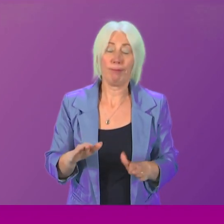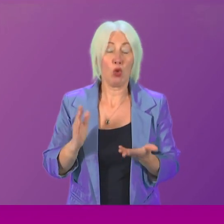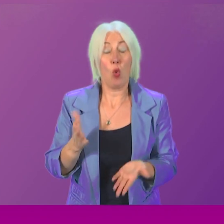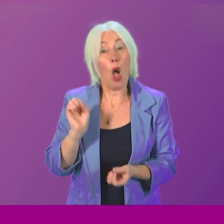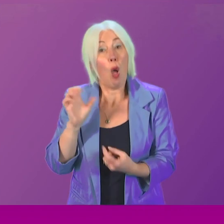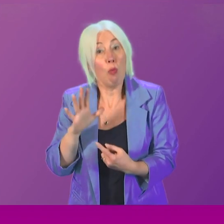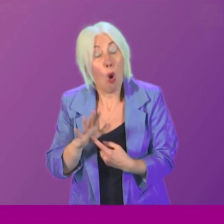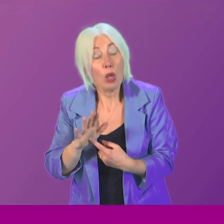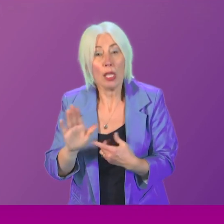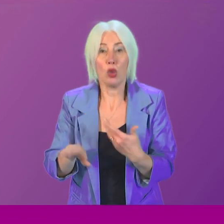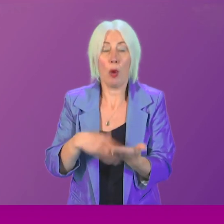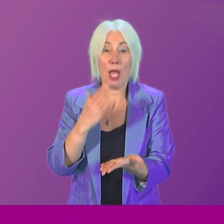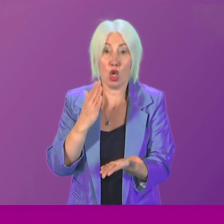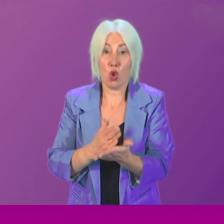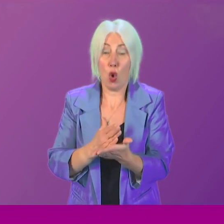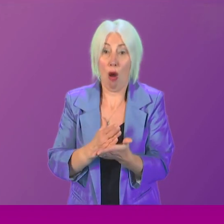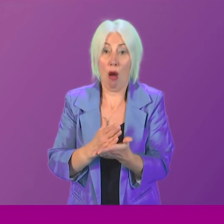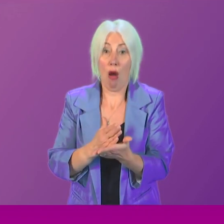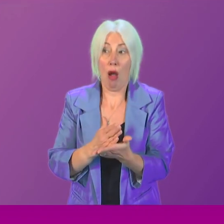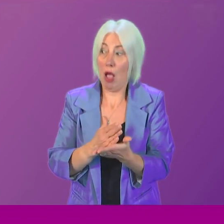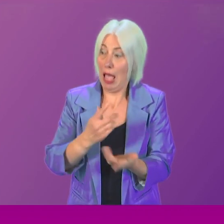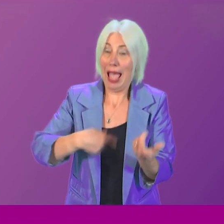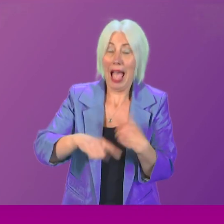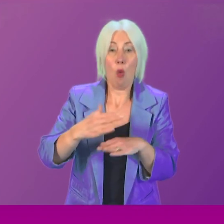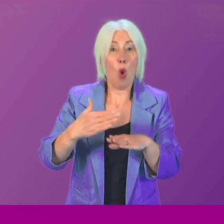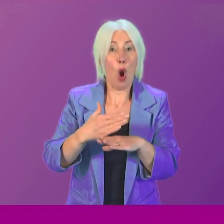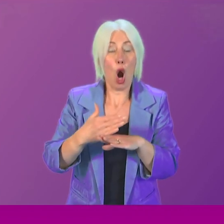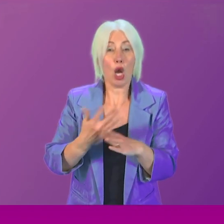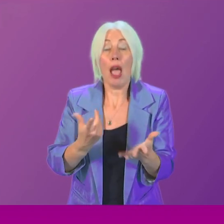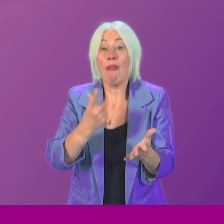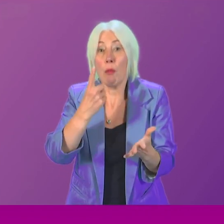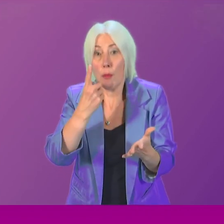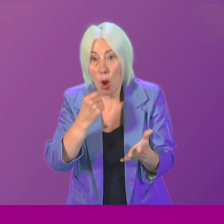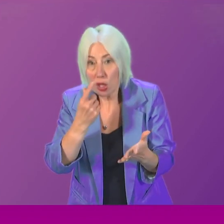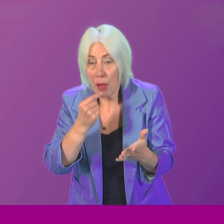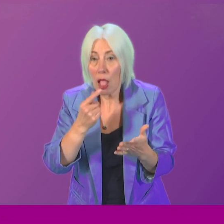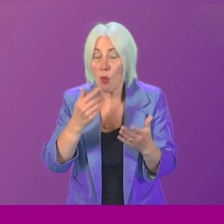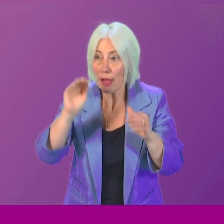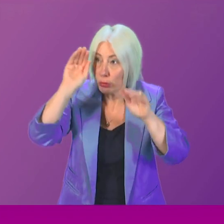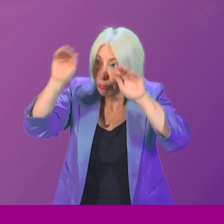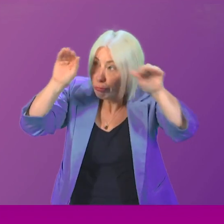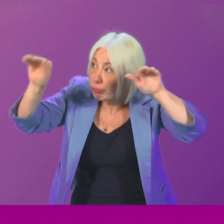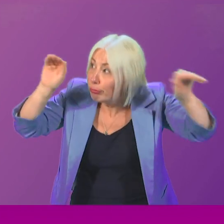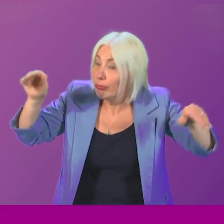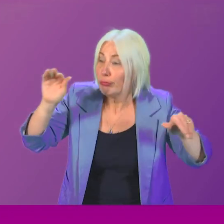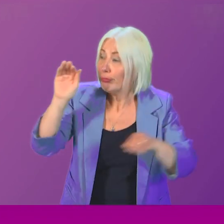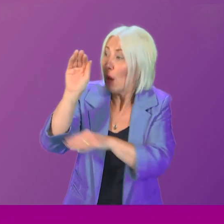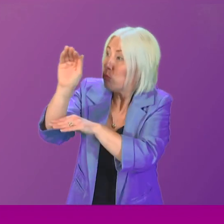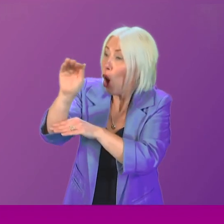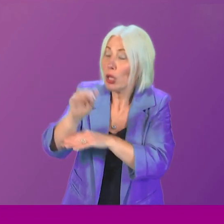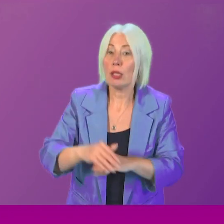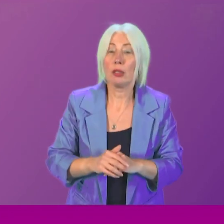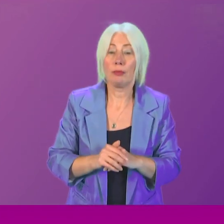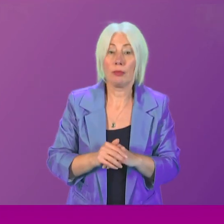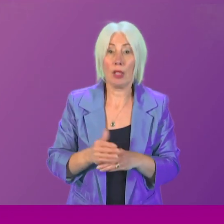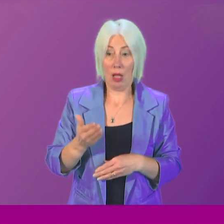that we ensure that the work we are doing is where possible brought to their attention. For example, further to